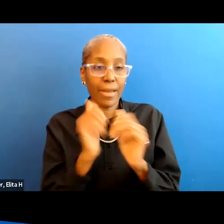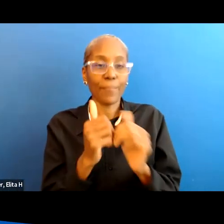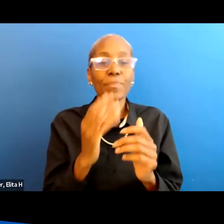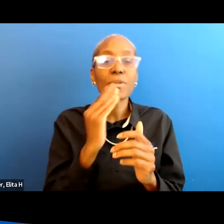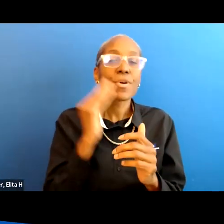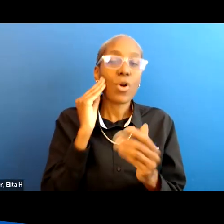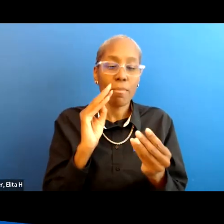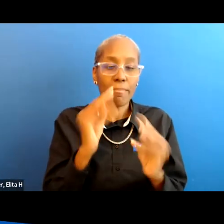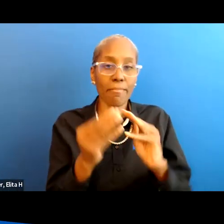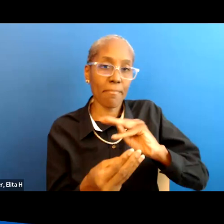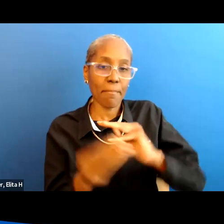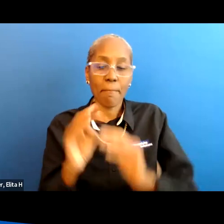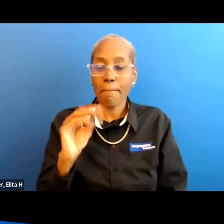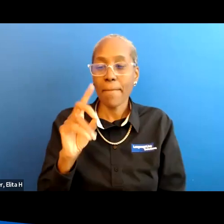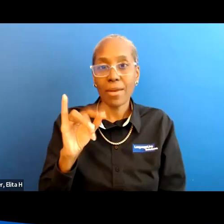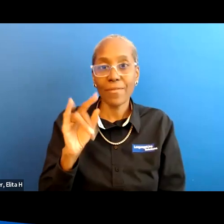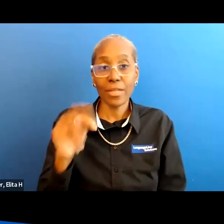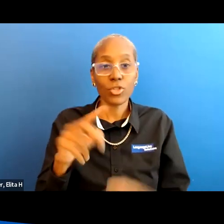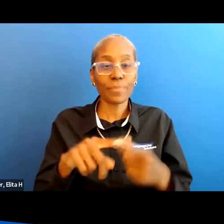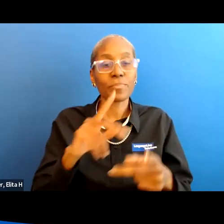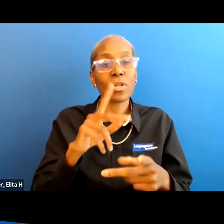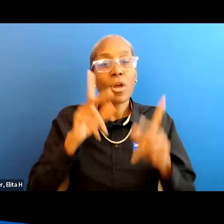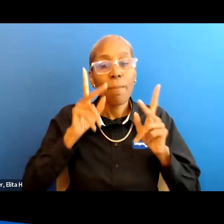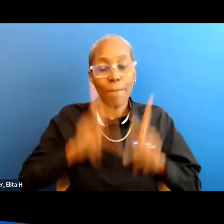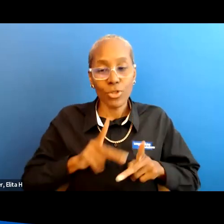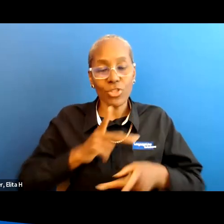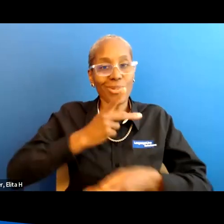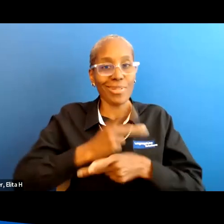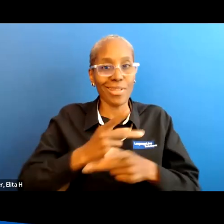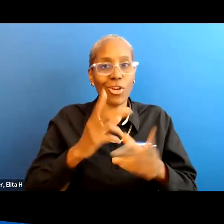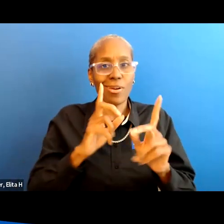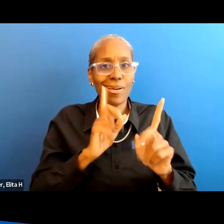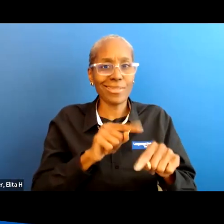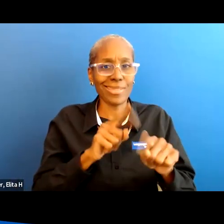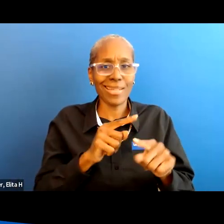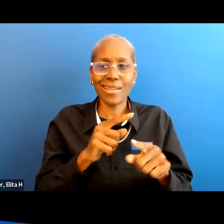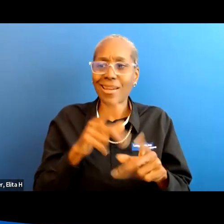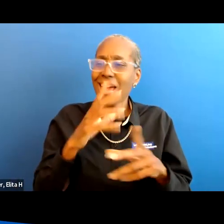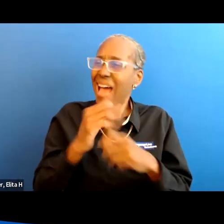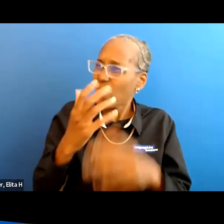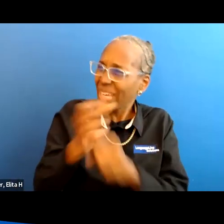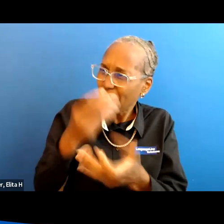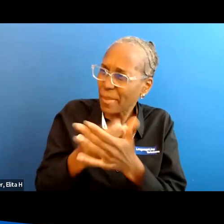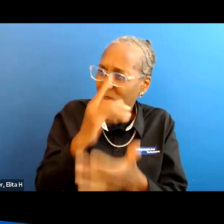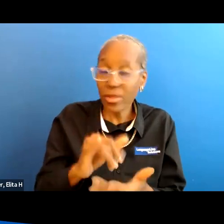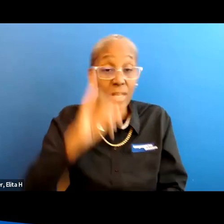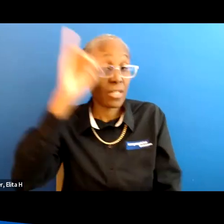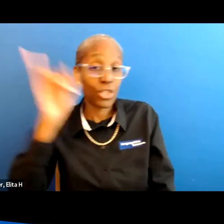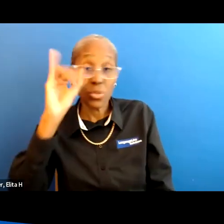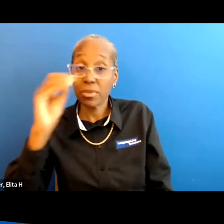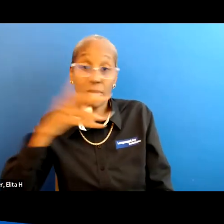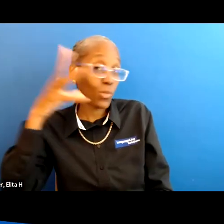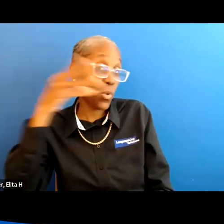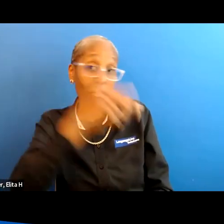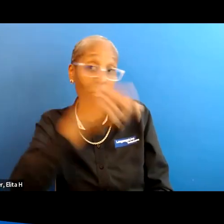modifications a personal care attendant how do i get funding for doing that a lot of times insurance is not going to